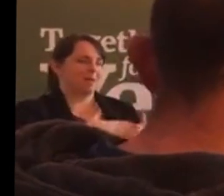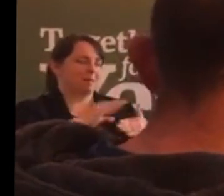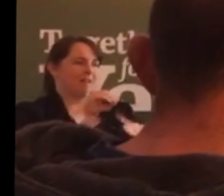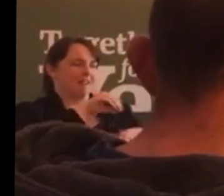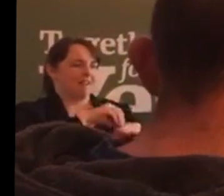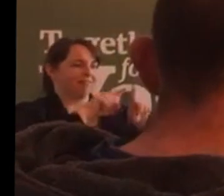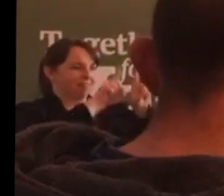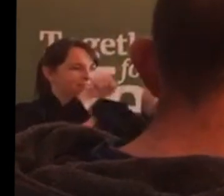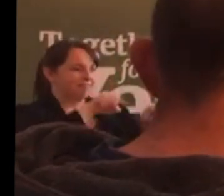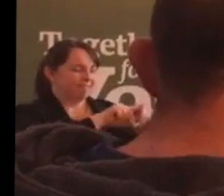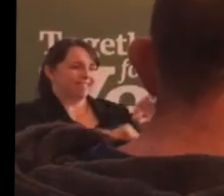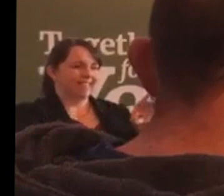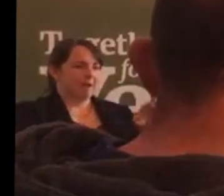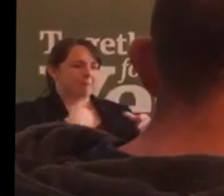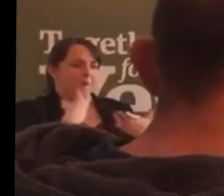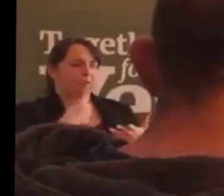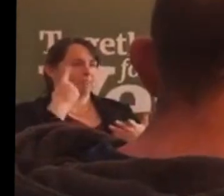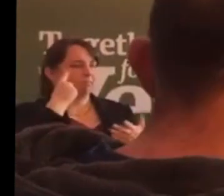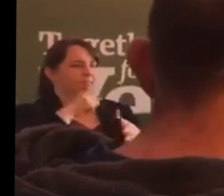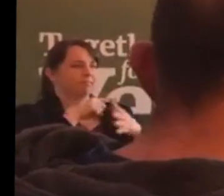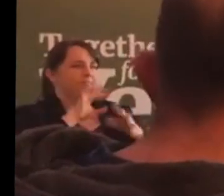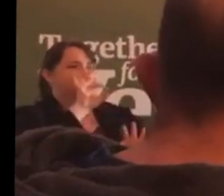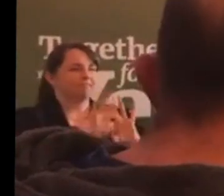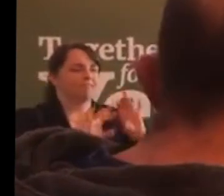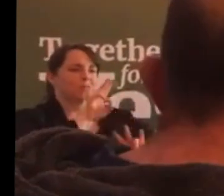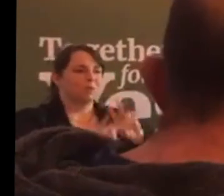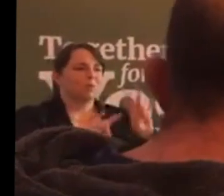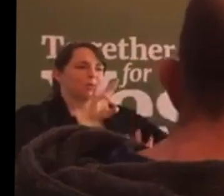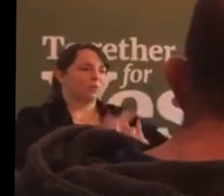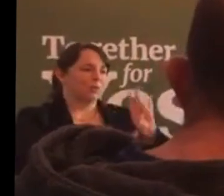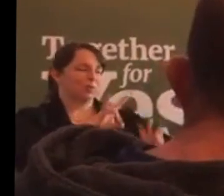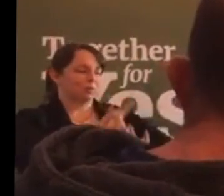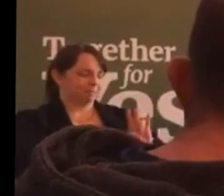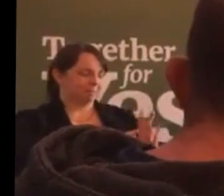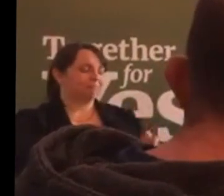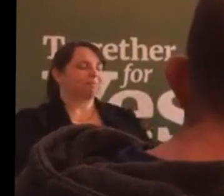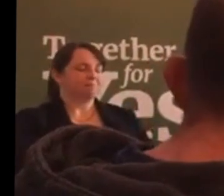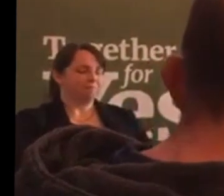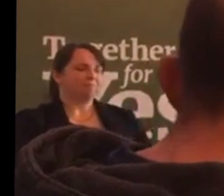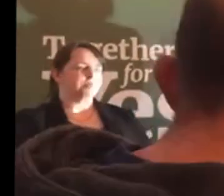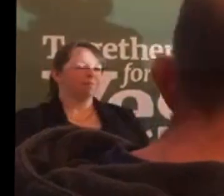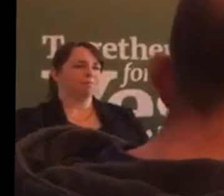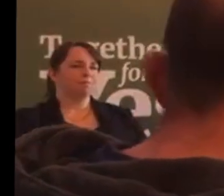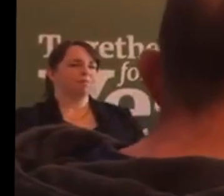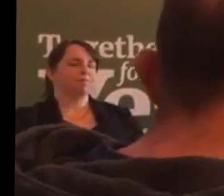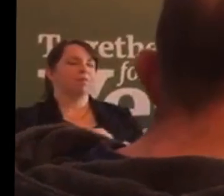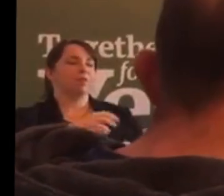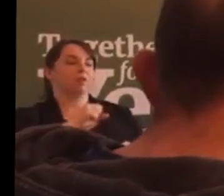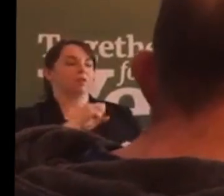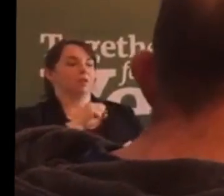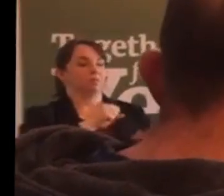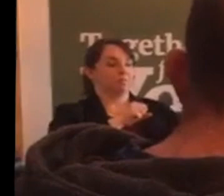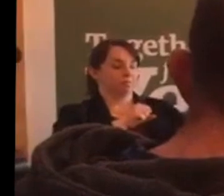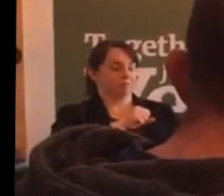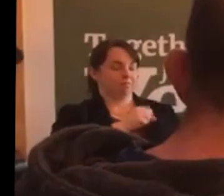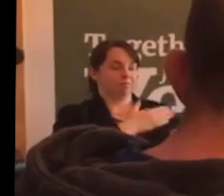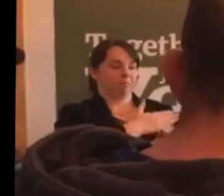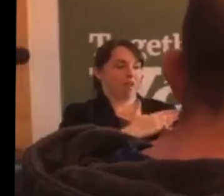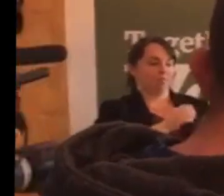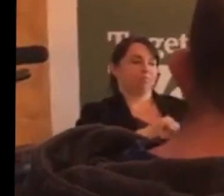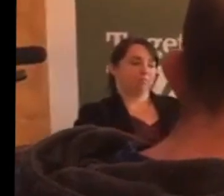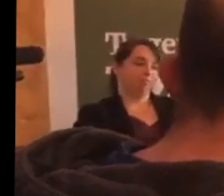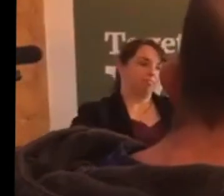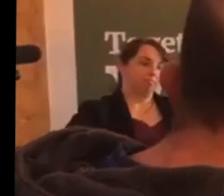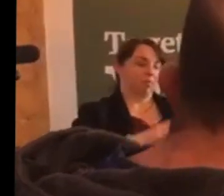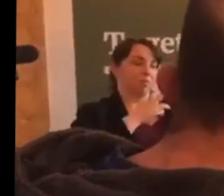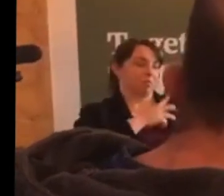and asking all the questions. So, the sonographer started scanning and